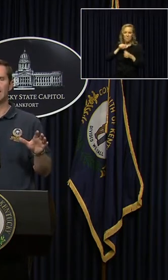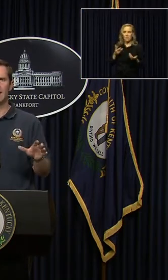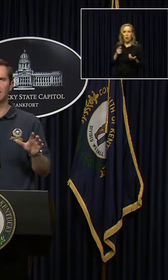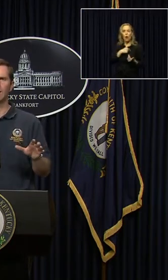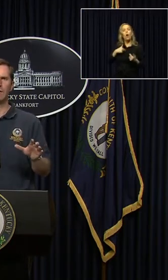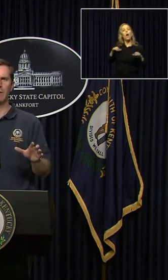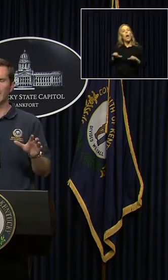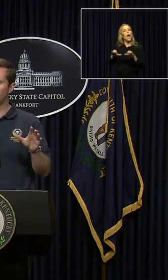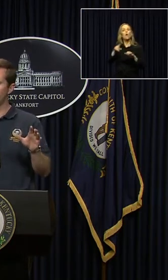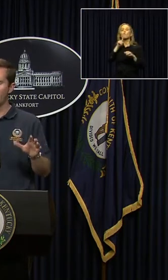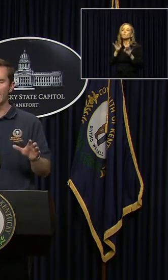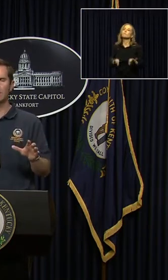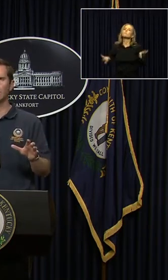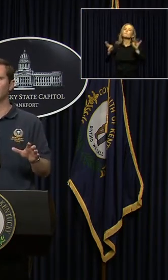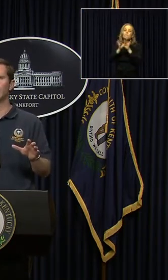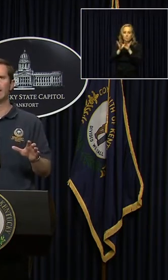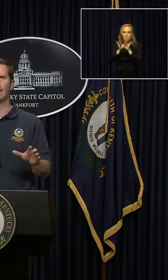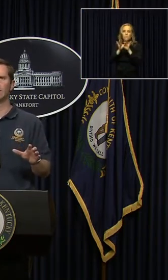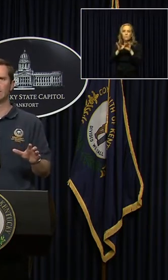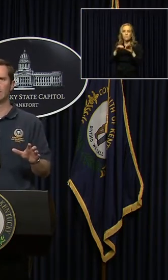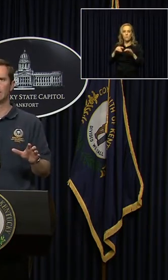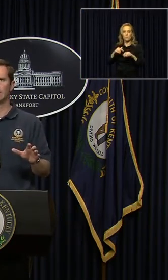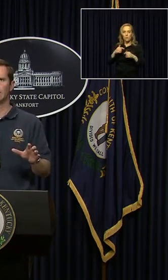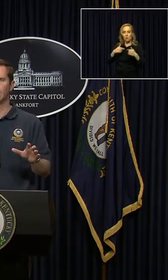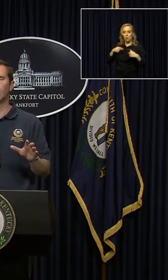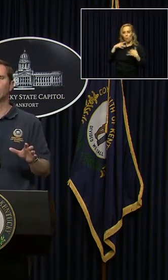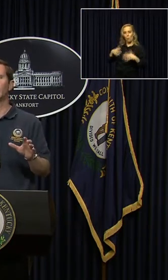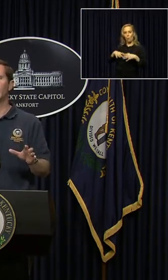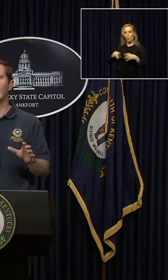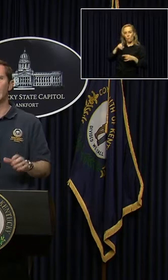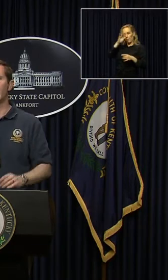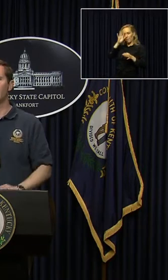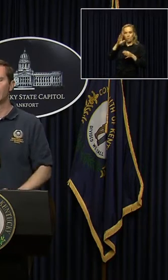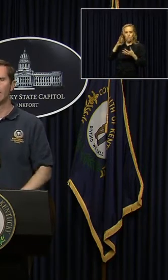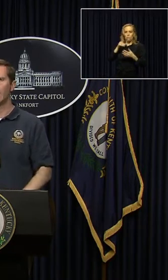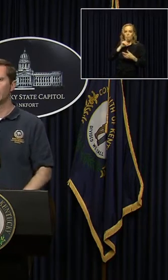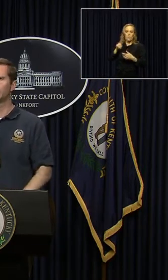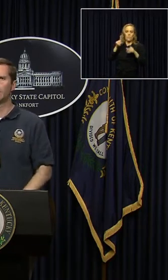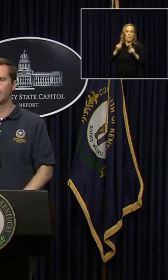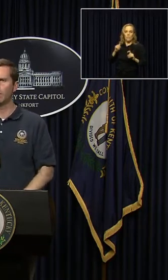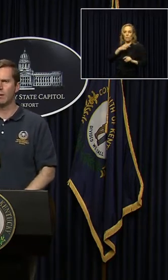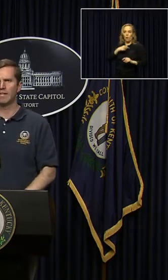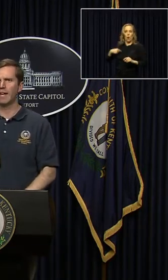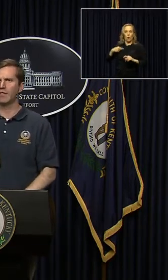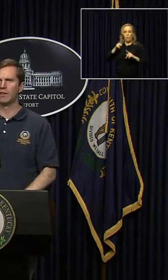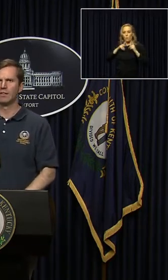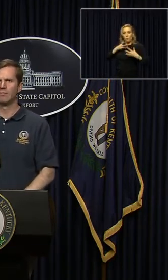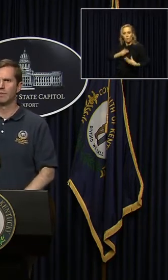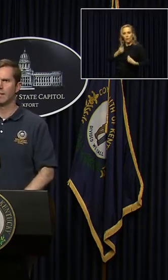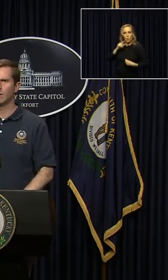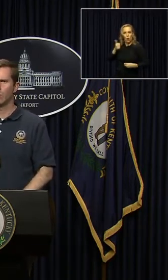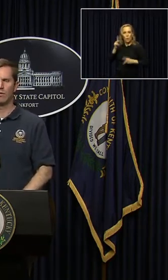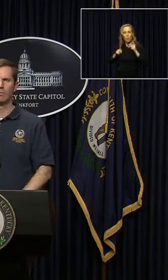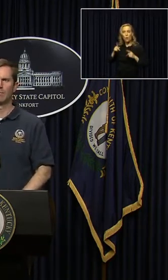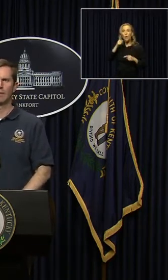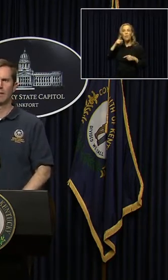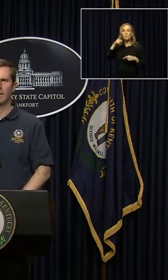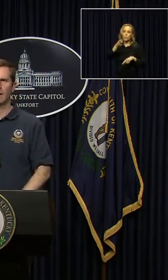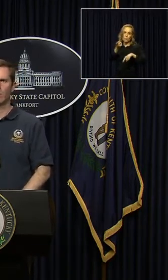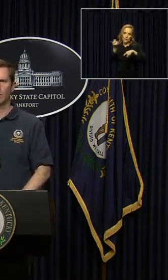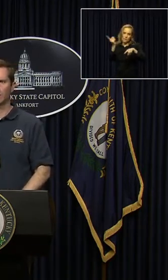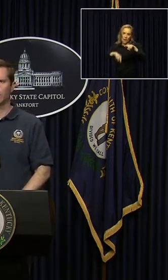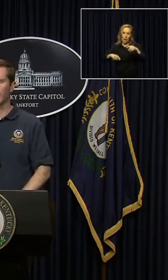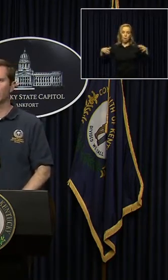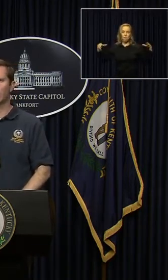before, this is a test of humanity. It absolutely is folks. We cannot have hundreds of people coming together in Louisville,